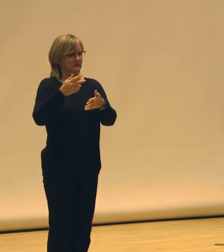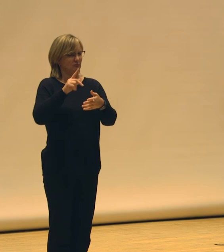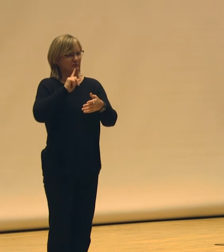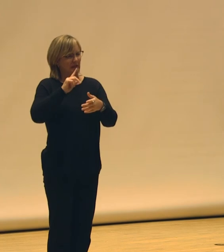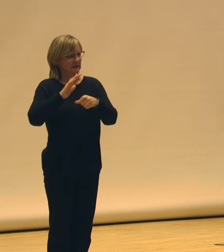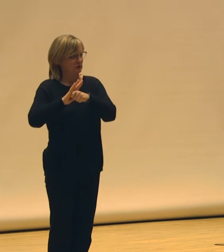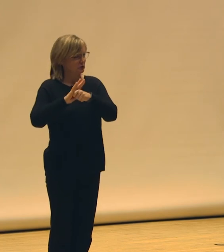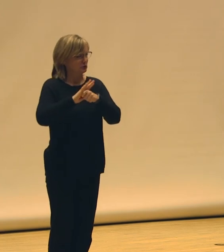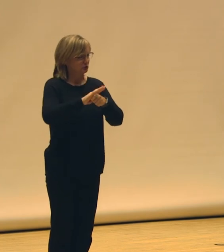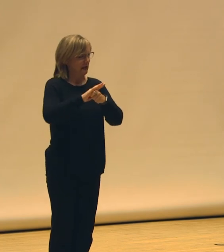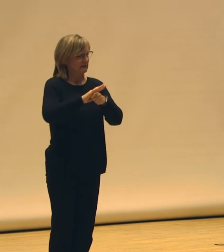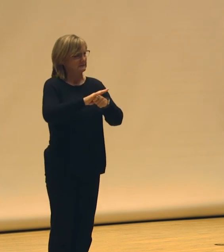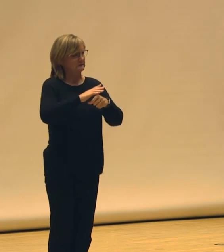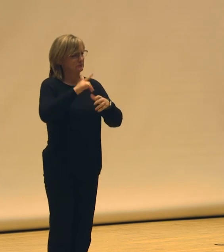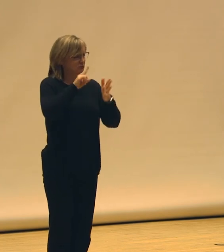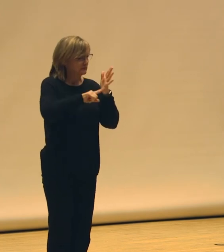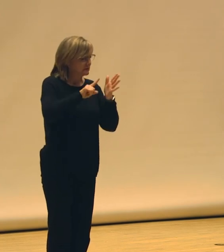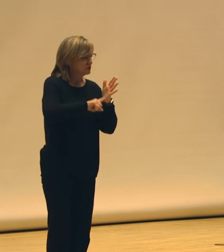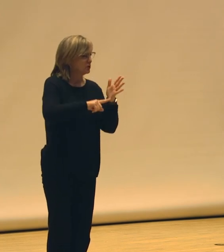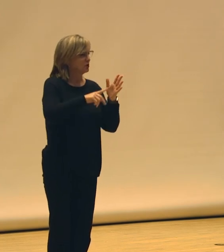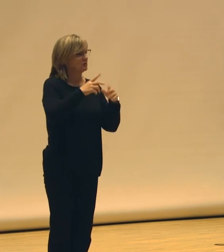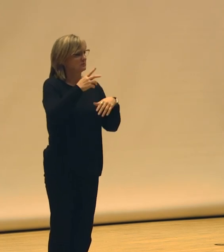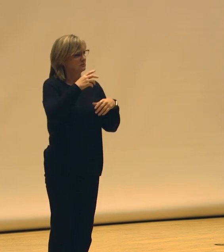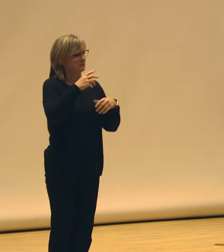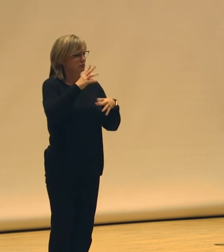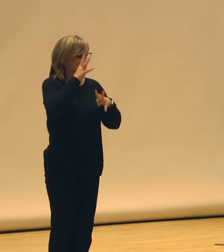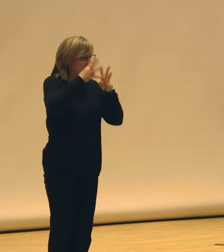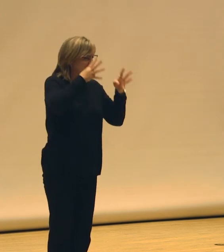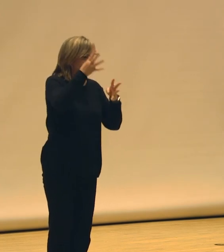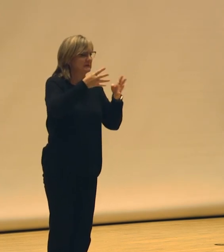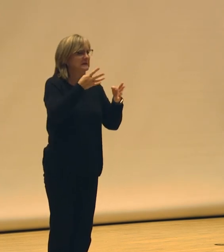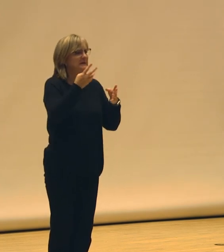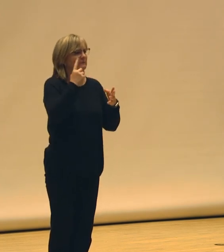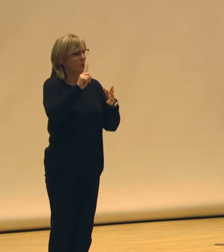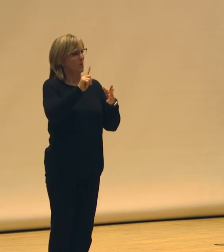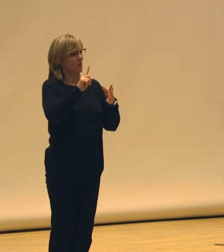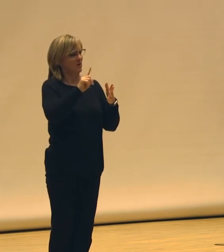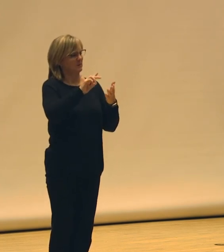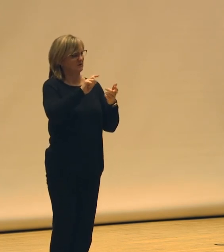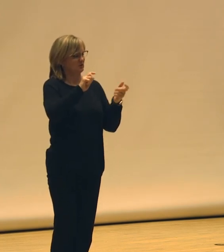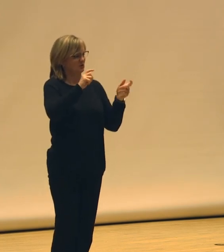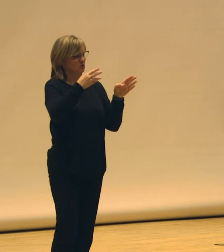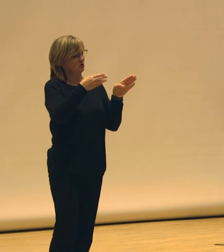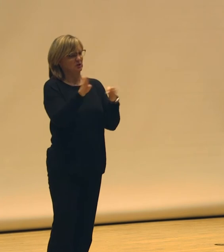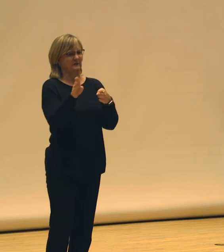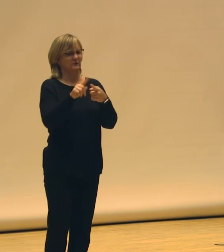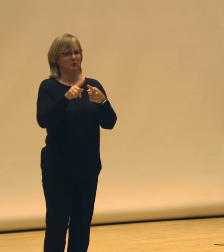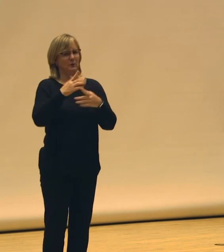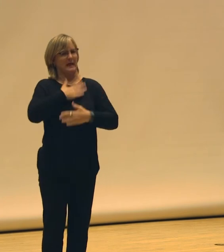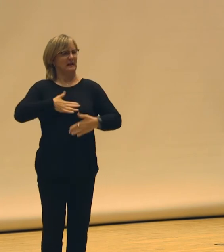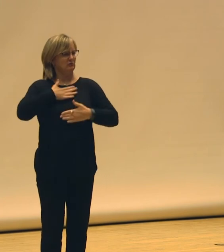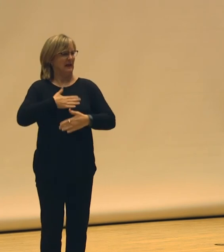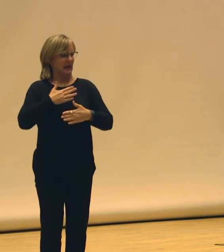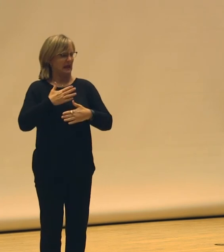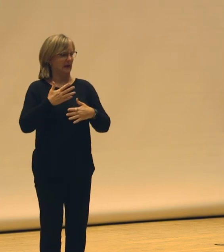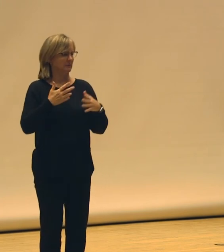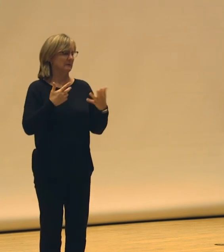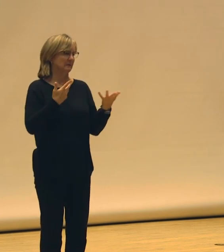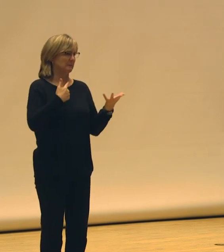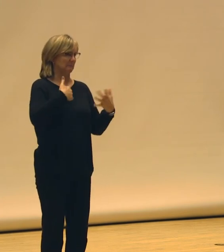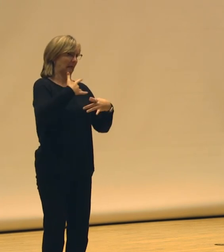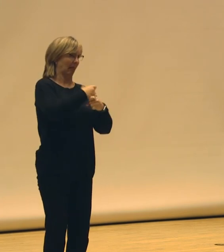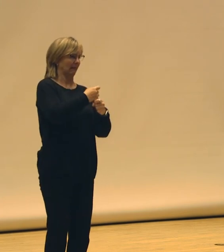dynamic of research and process and investigation and creativity to entertainment. It's not a great paraphrase, but an okay